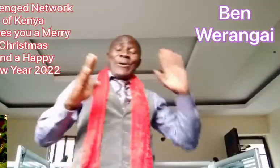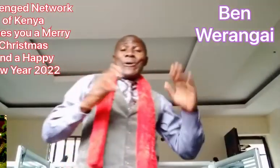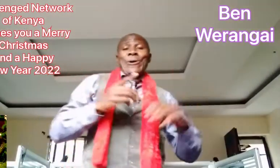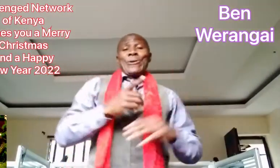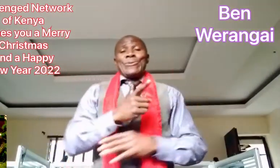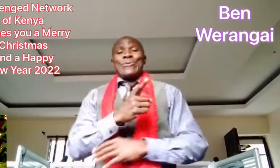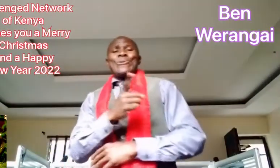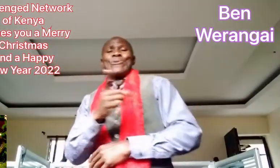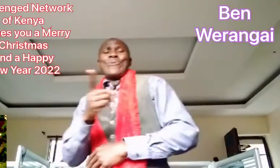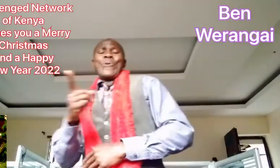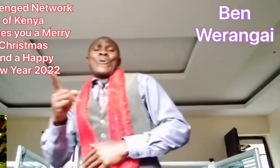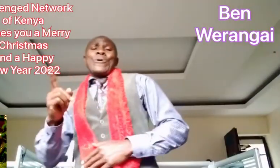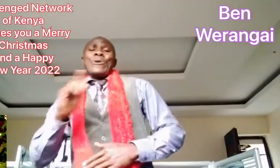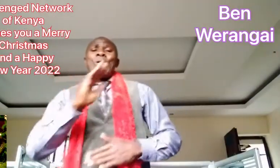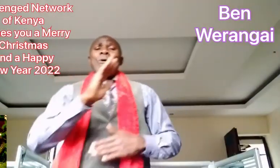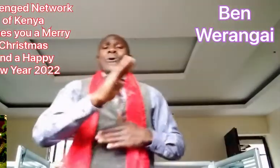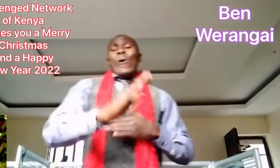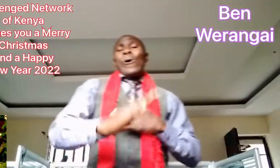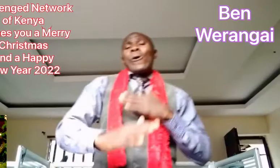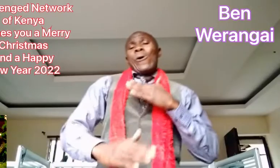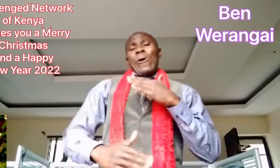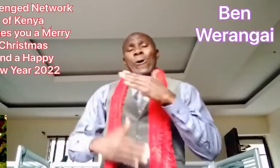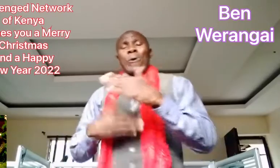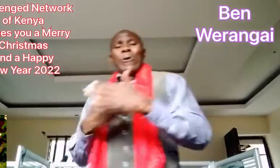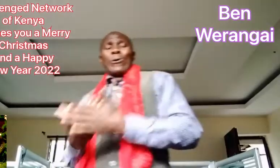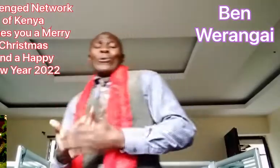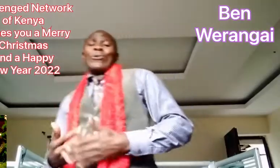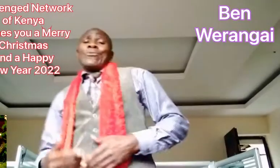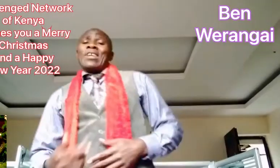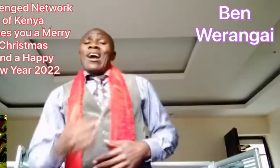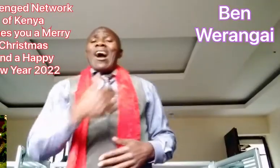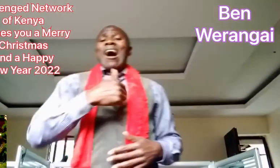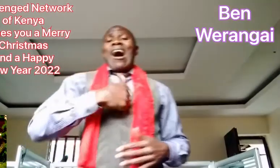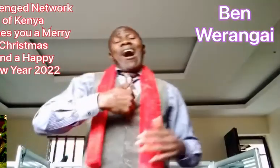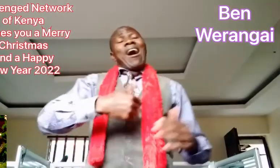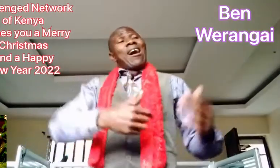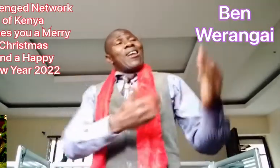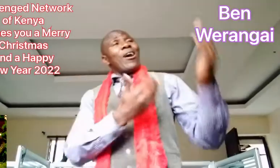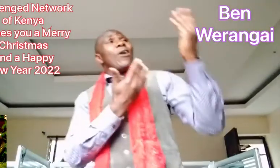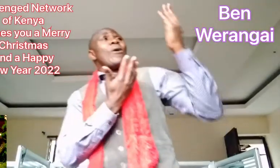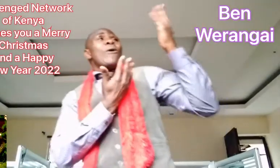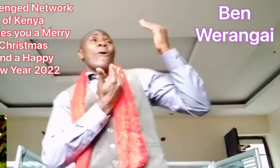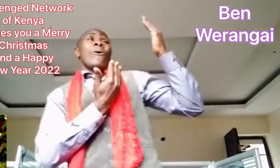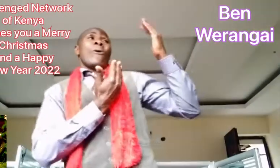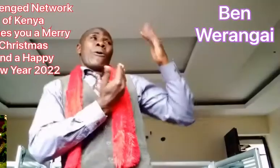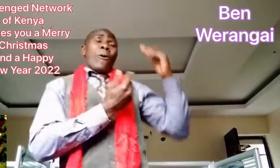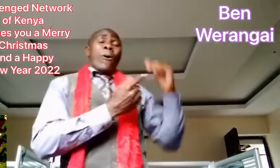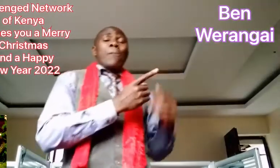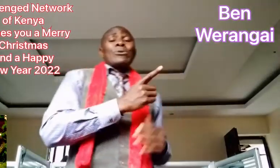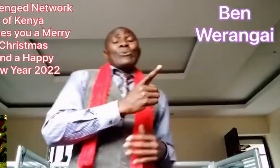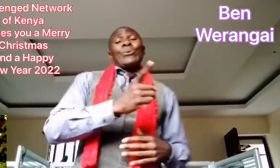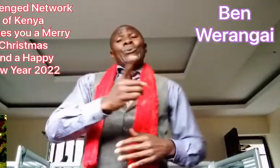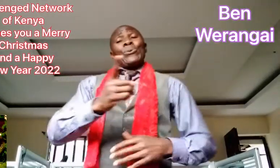Hello, you all. I hope